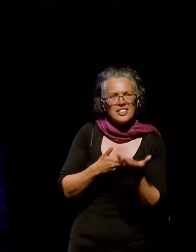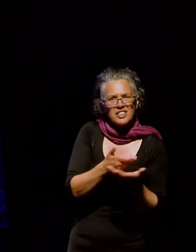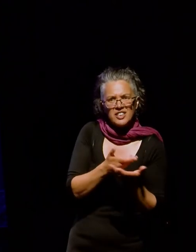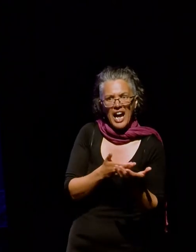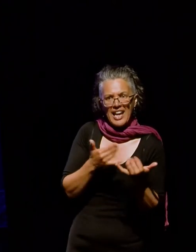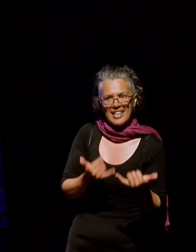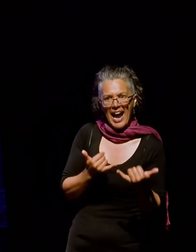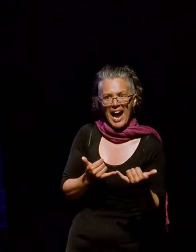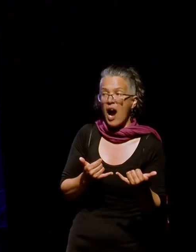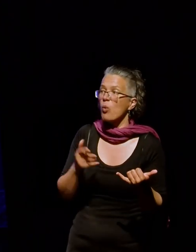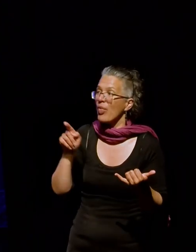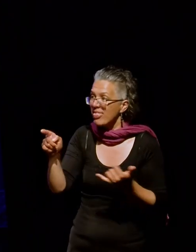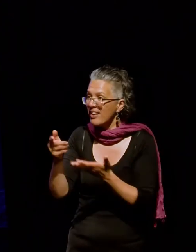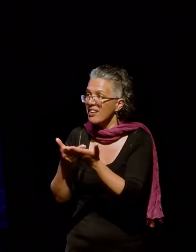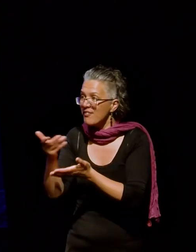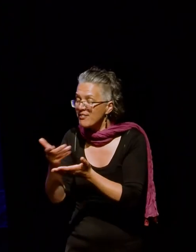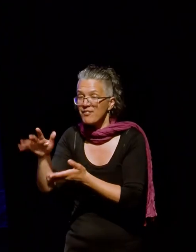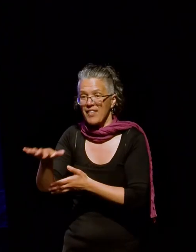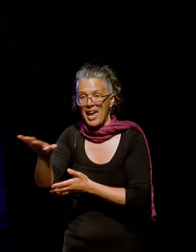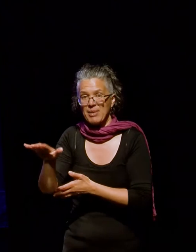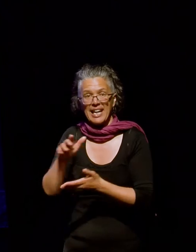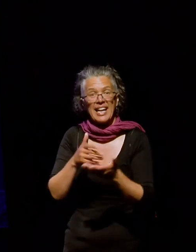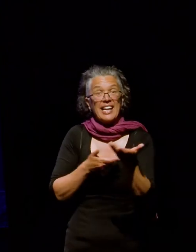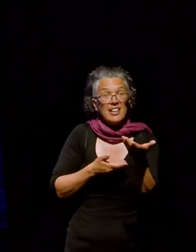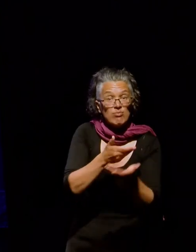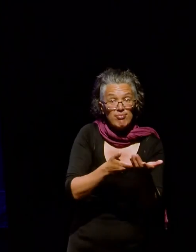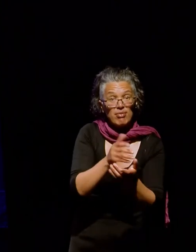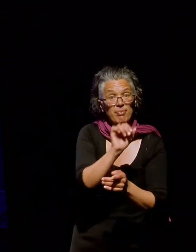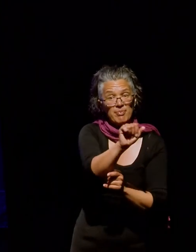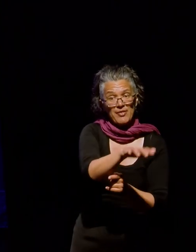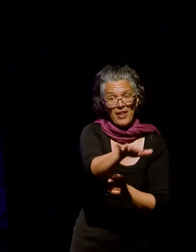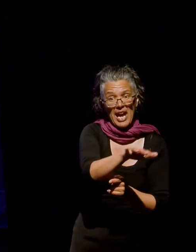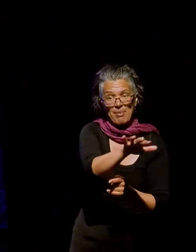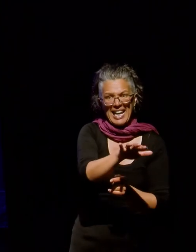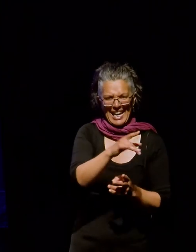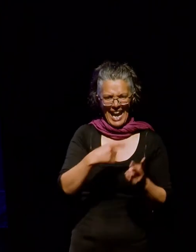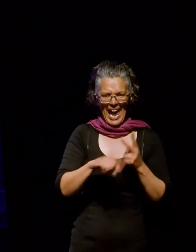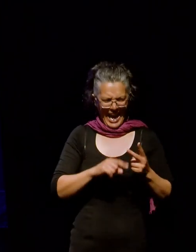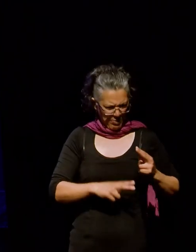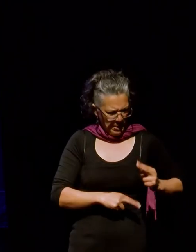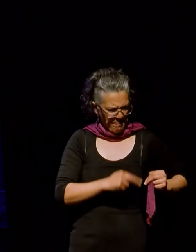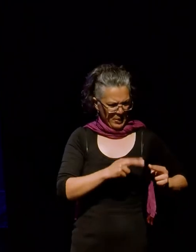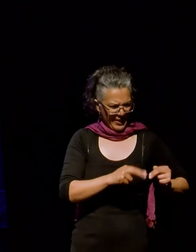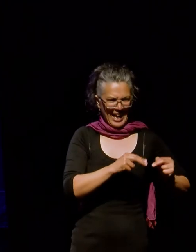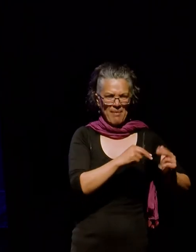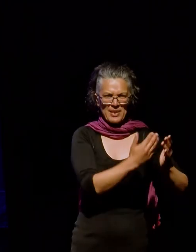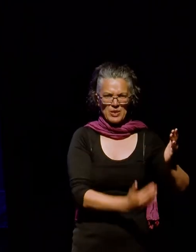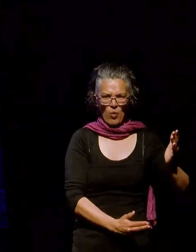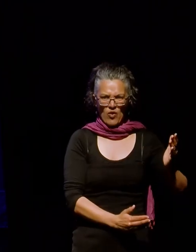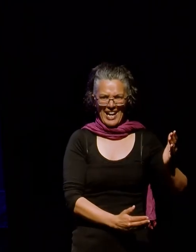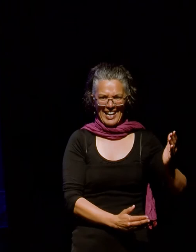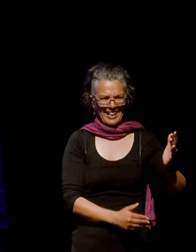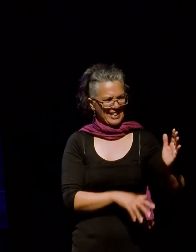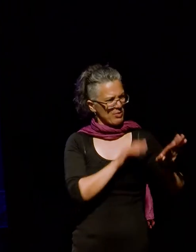now Leonard Cave's family, James Wood's family. And we were building up this story of them all together.